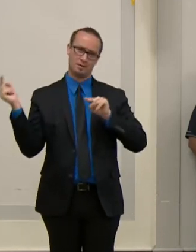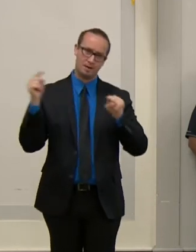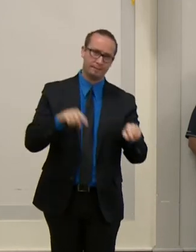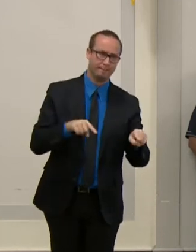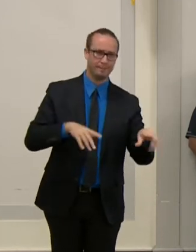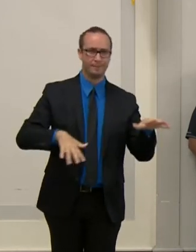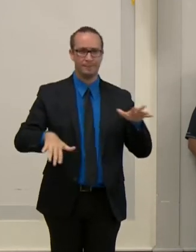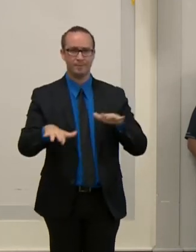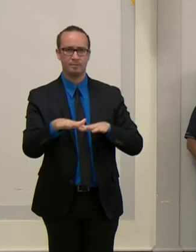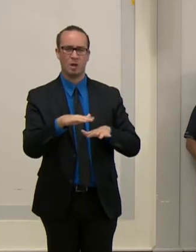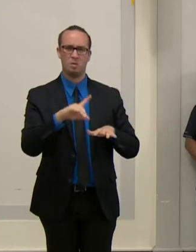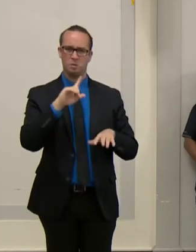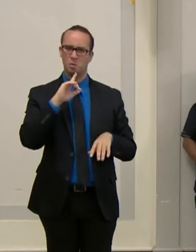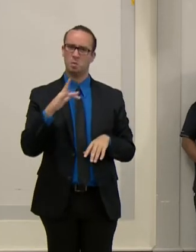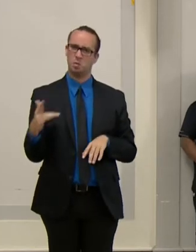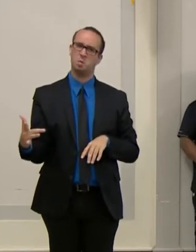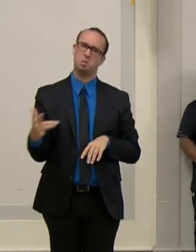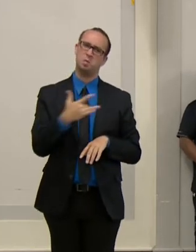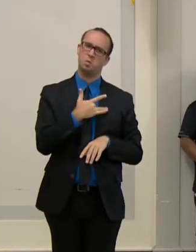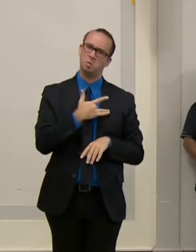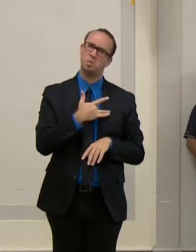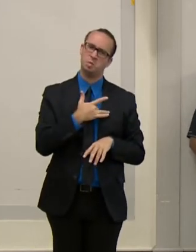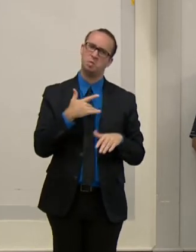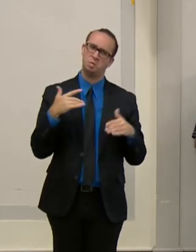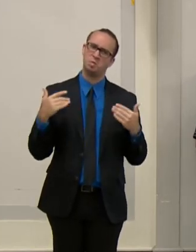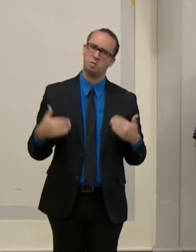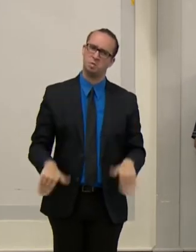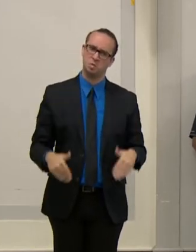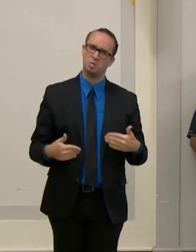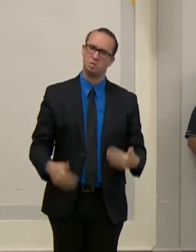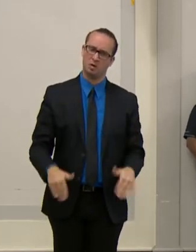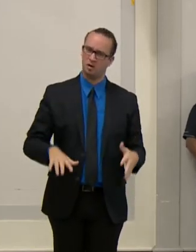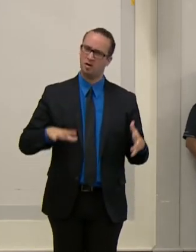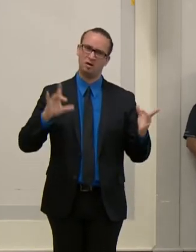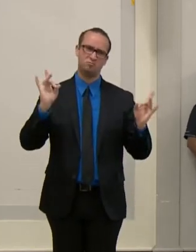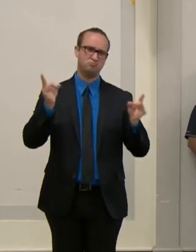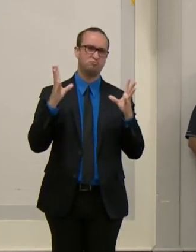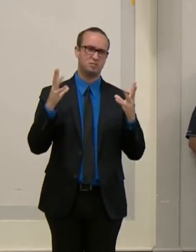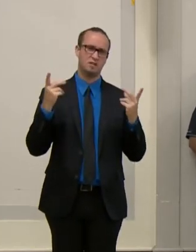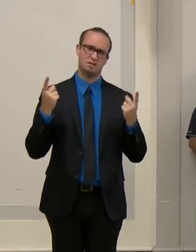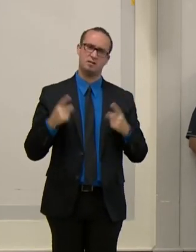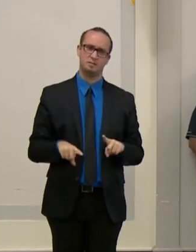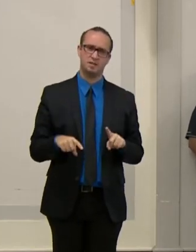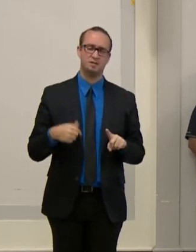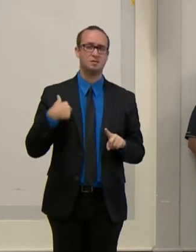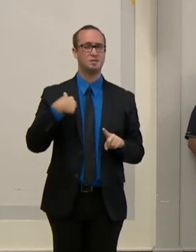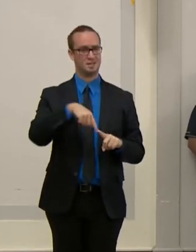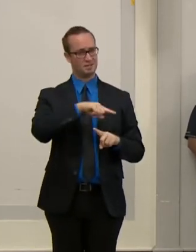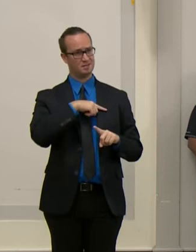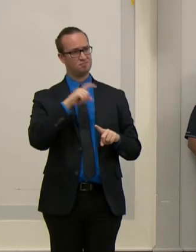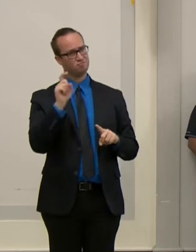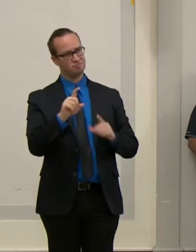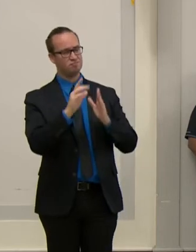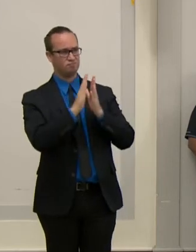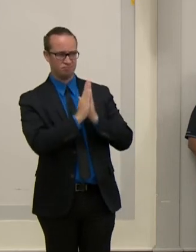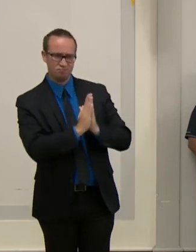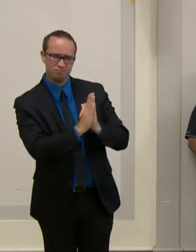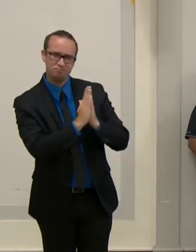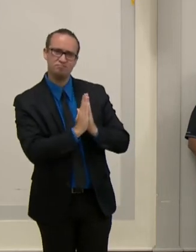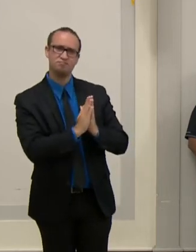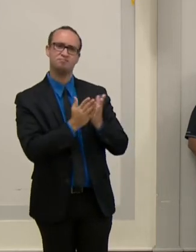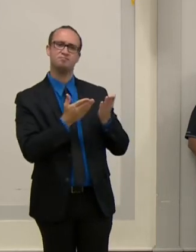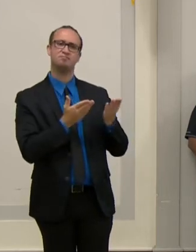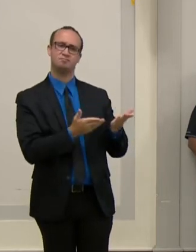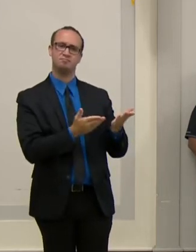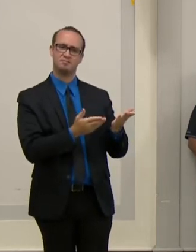to the neighborhood and the community. We will continue to pray for those affected. As Mayor Young mentioned,